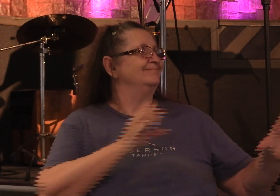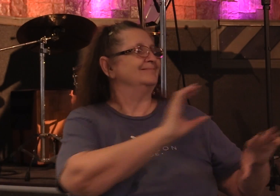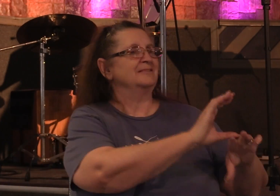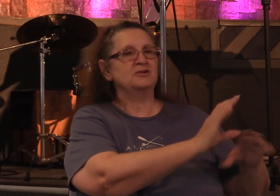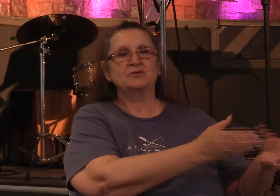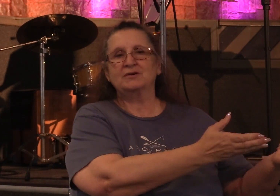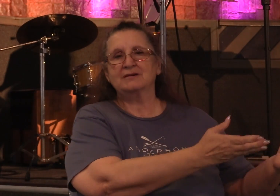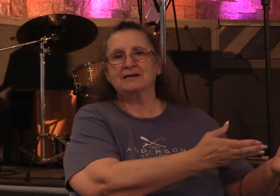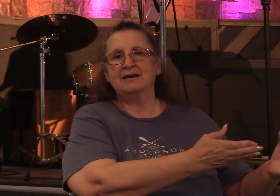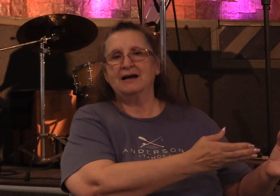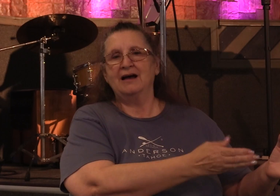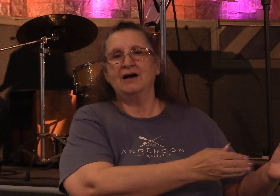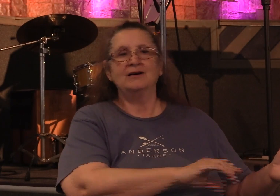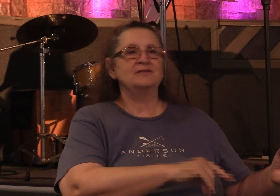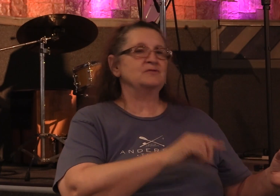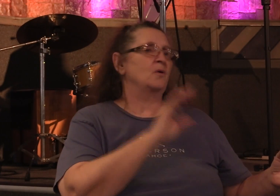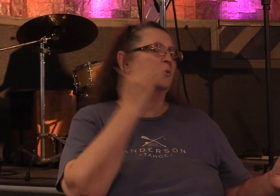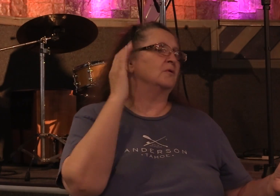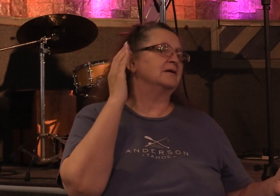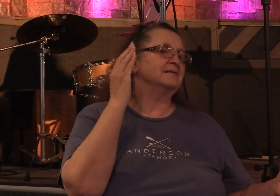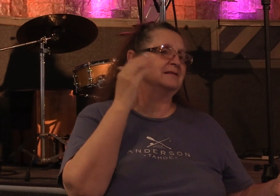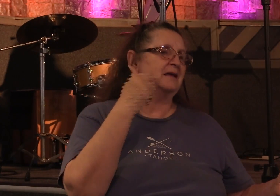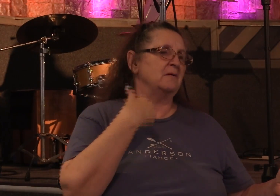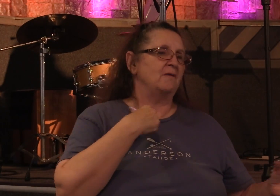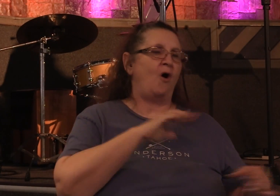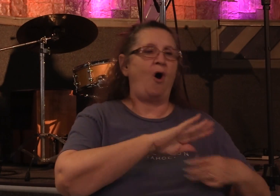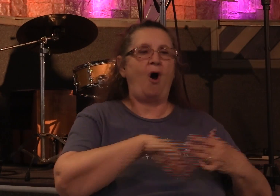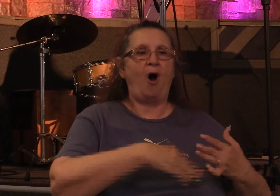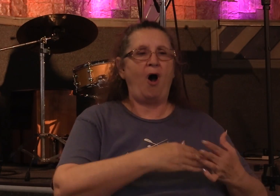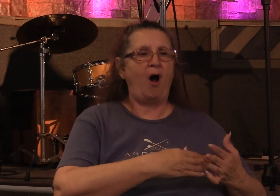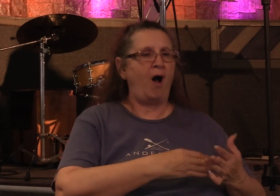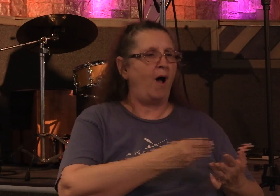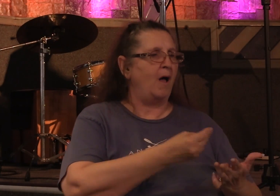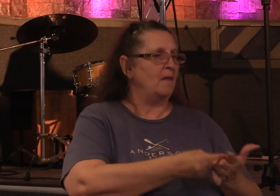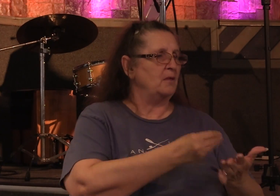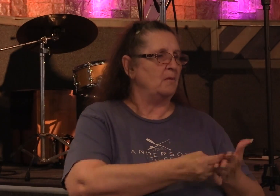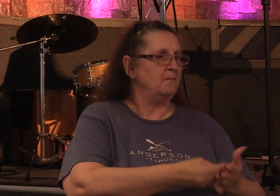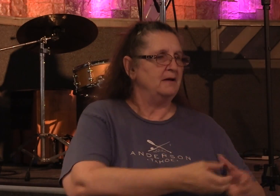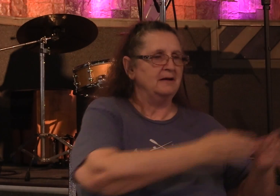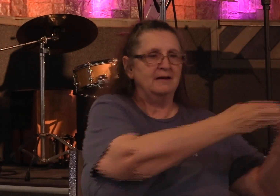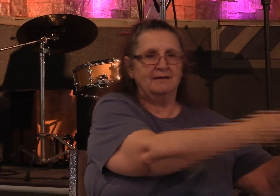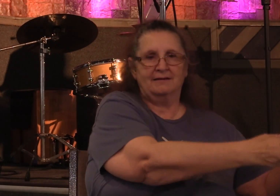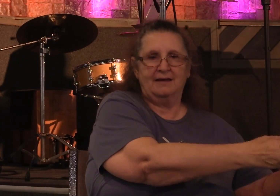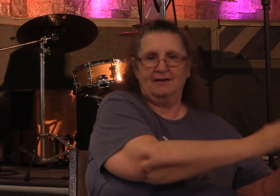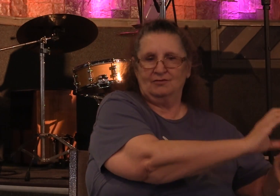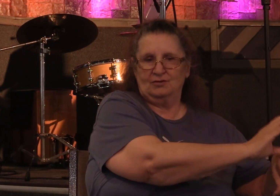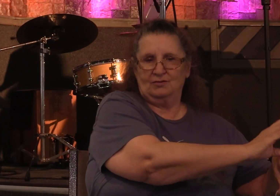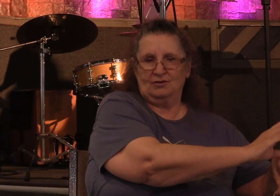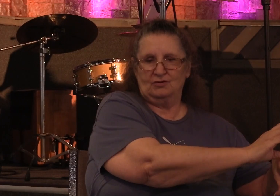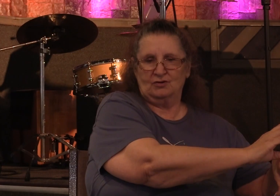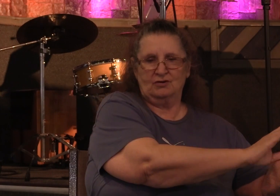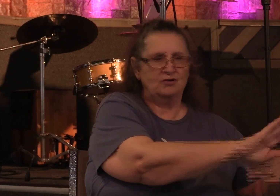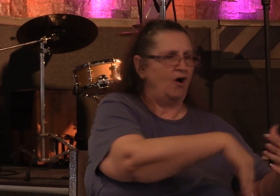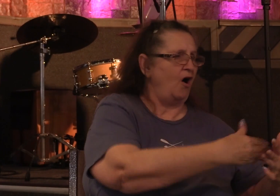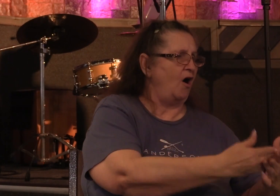illusion that they were giving every cent of what they had gained for that land they were giving it all to the church